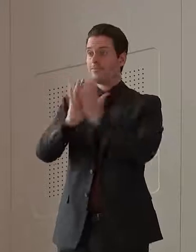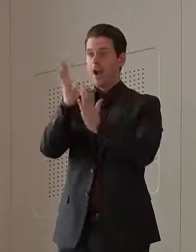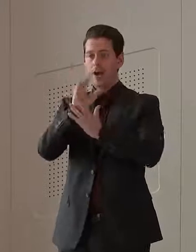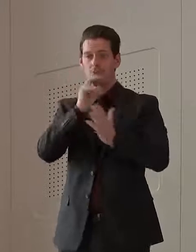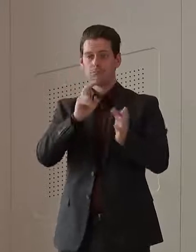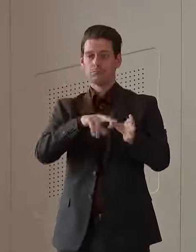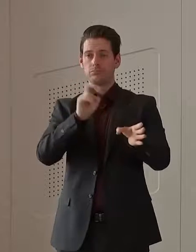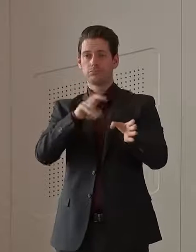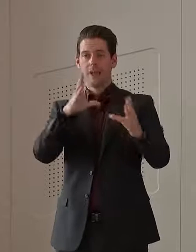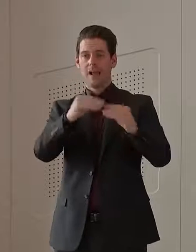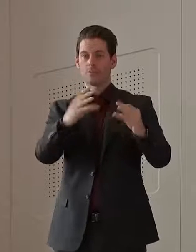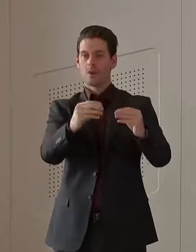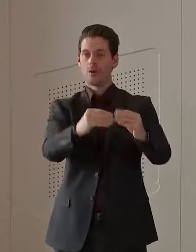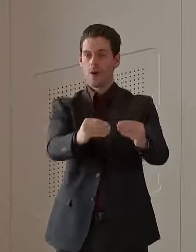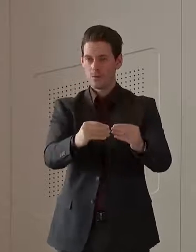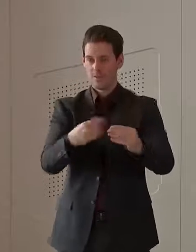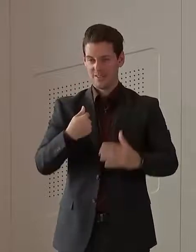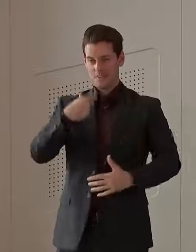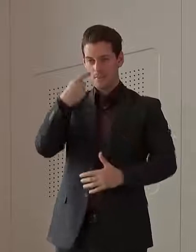had a bit of an,